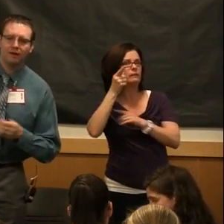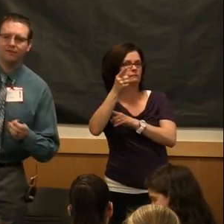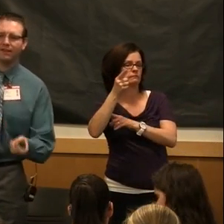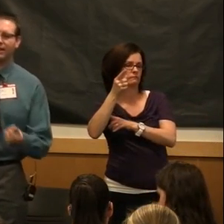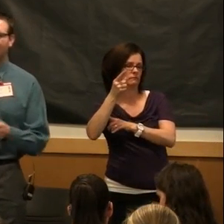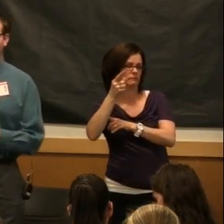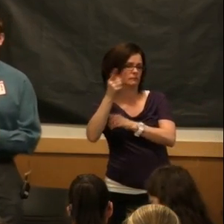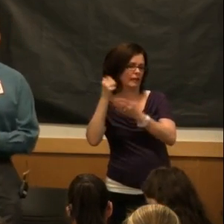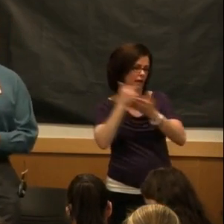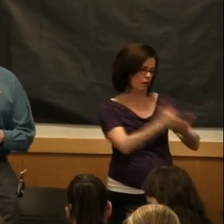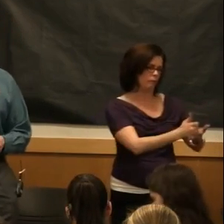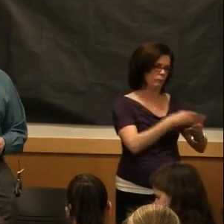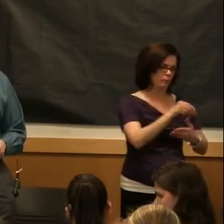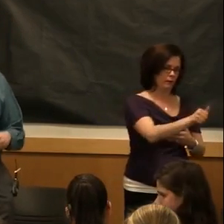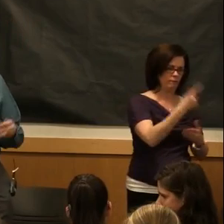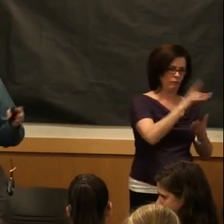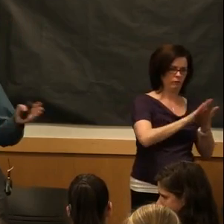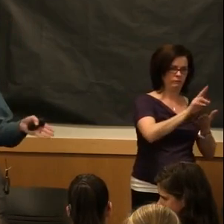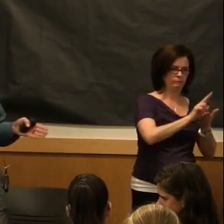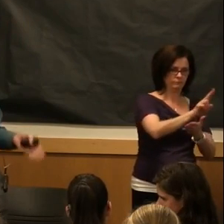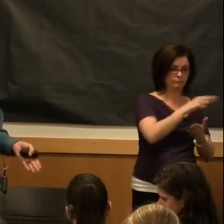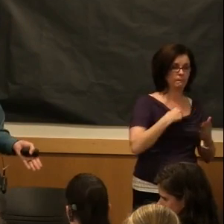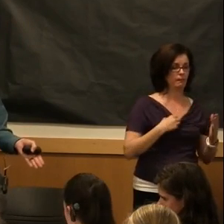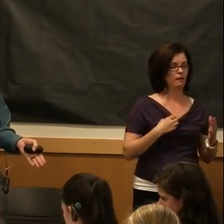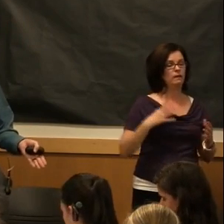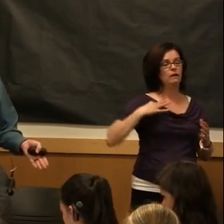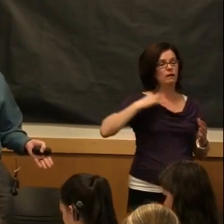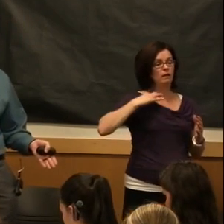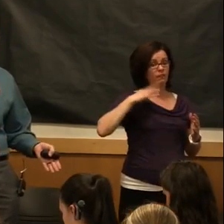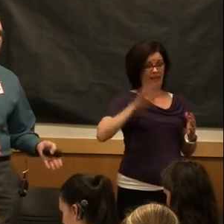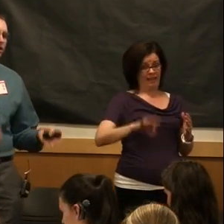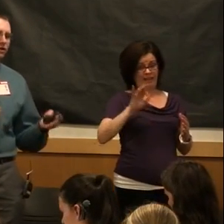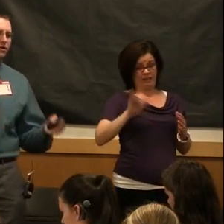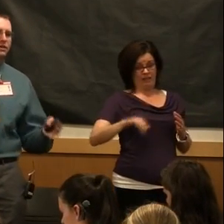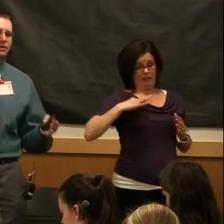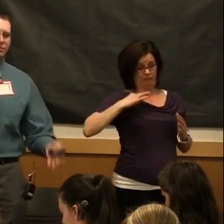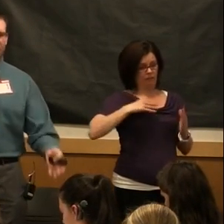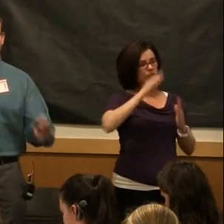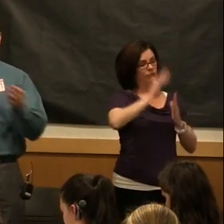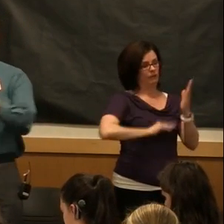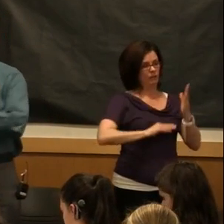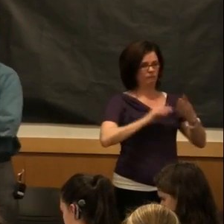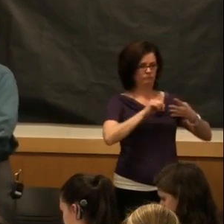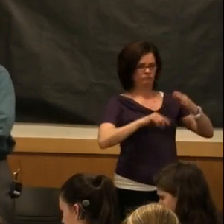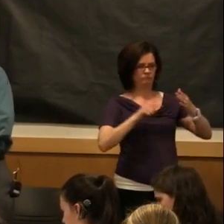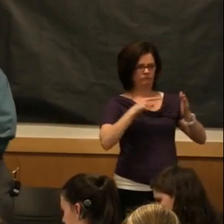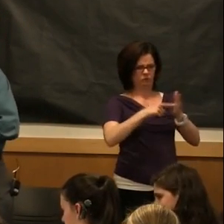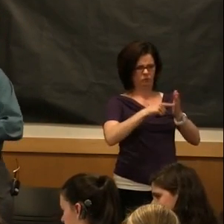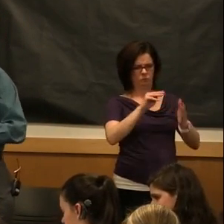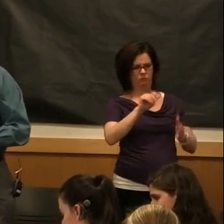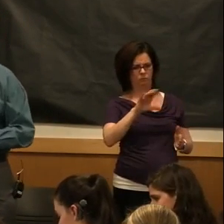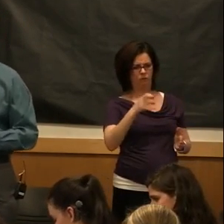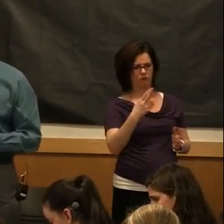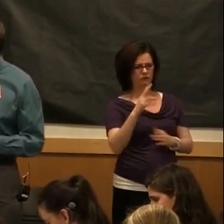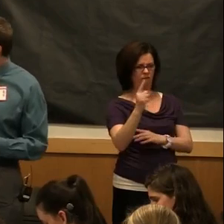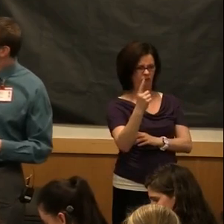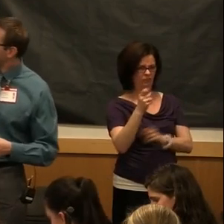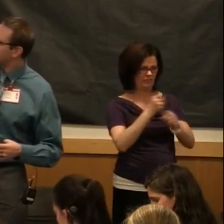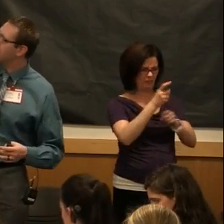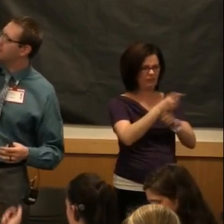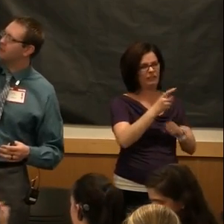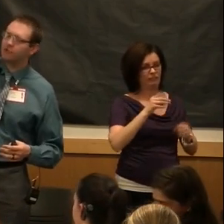So by filling that out and having that in by March 1st of every year, you're going to be able to help you pay for school along those lines.